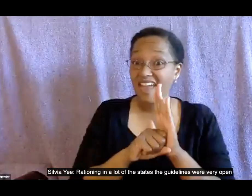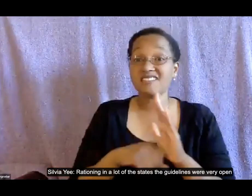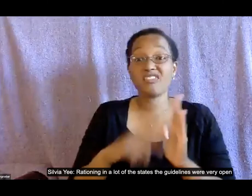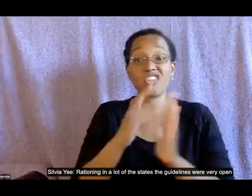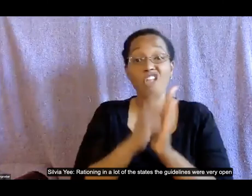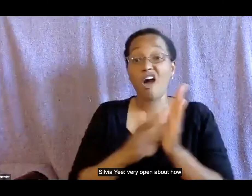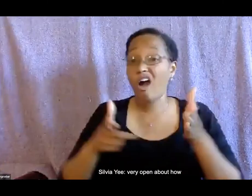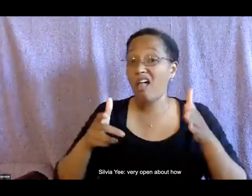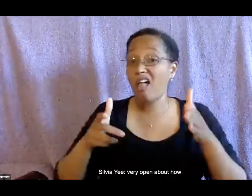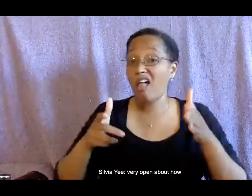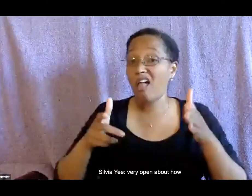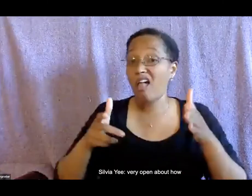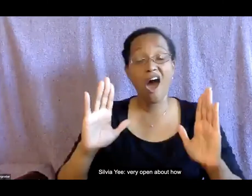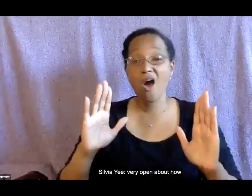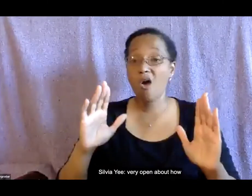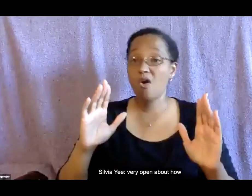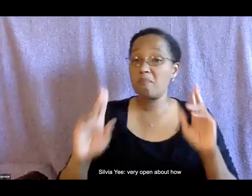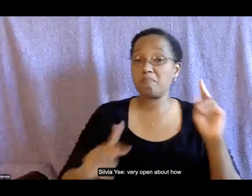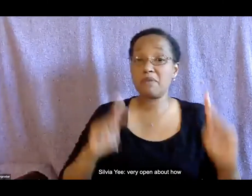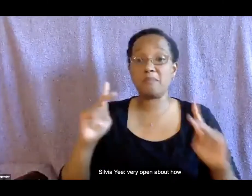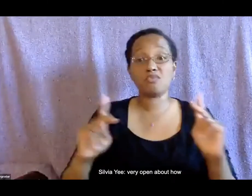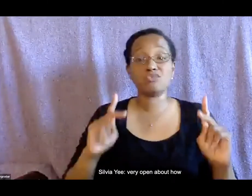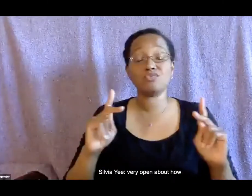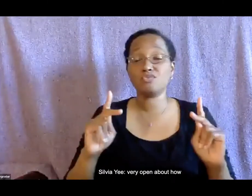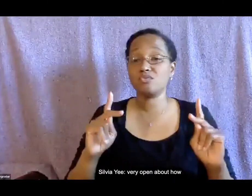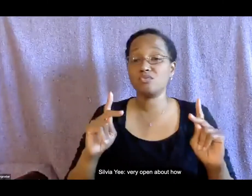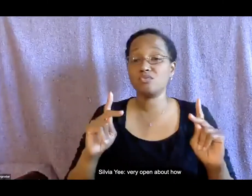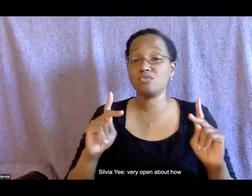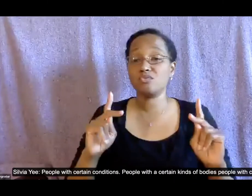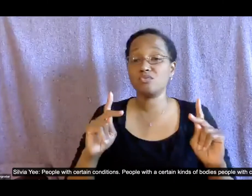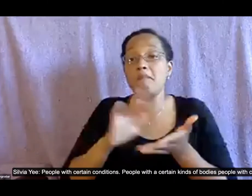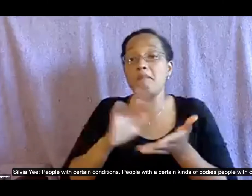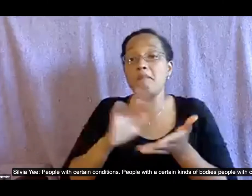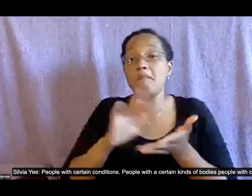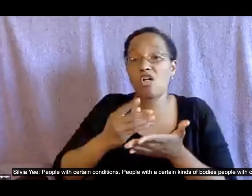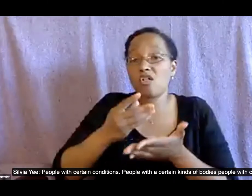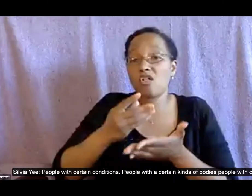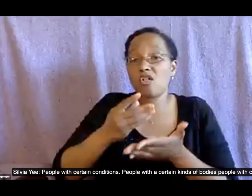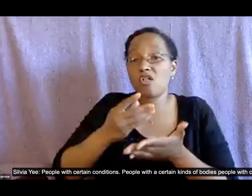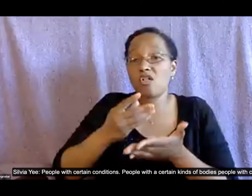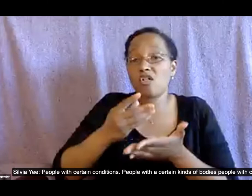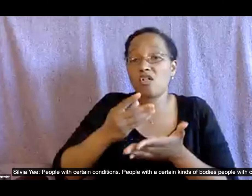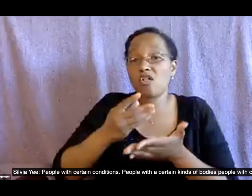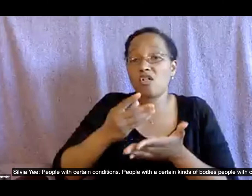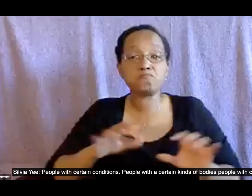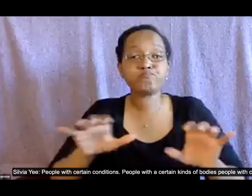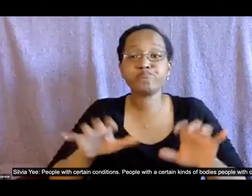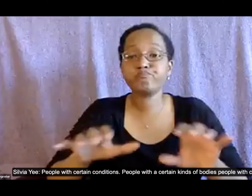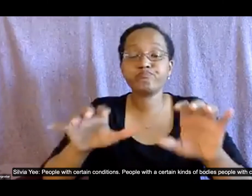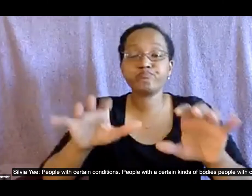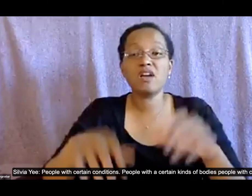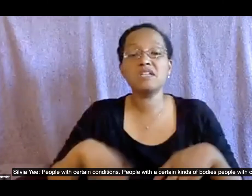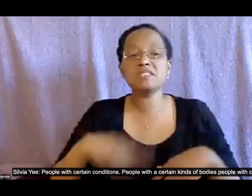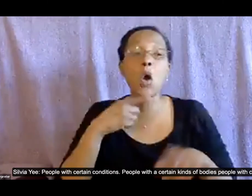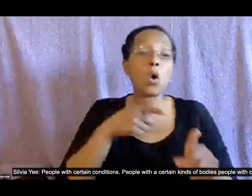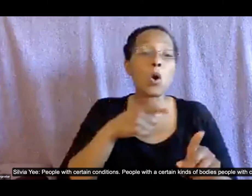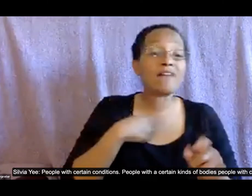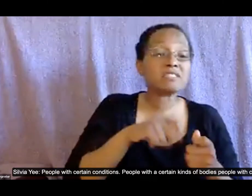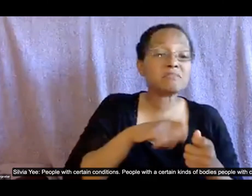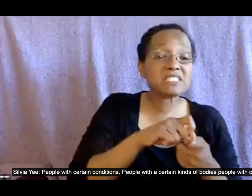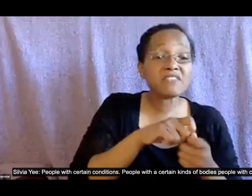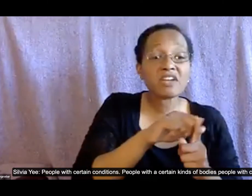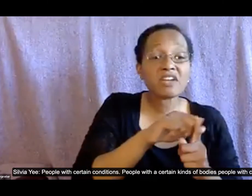um very open about how people with certain conditions people with certain kinds of bodies